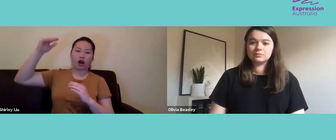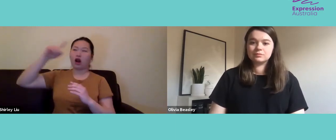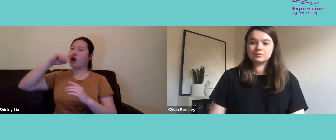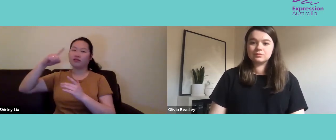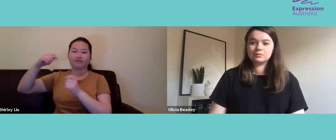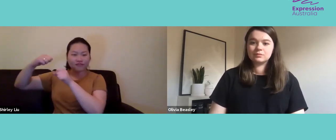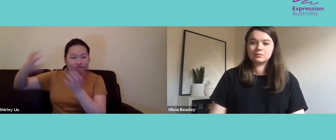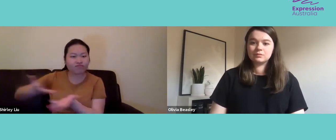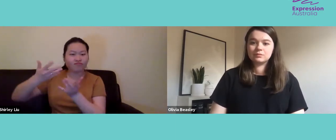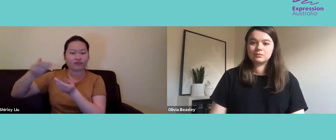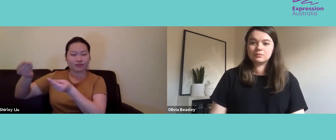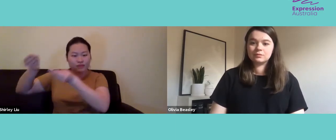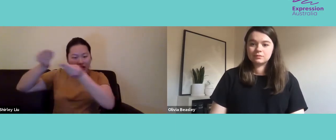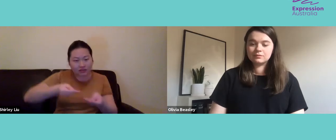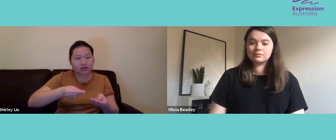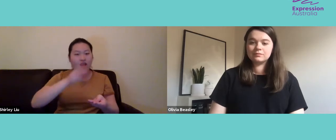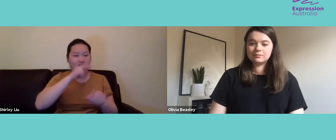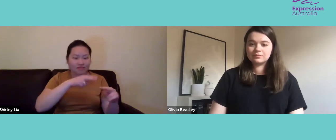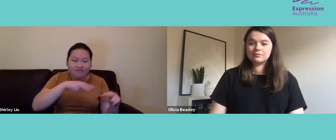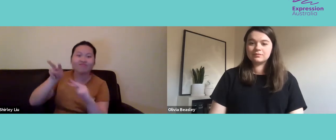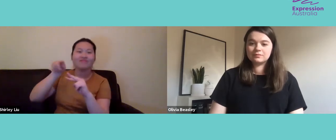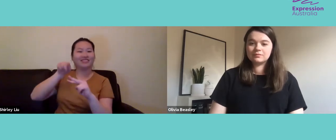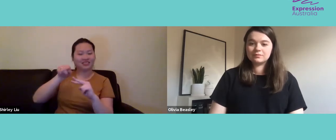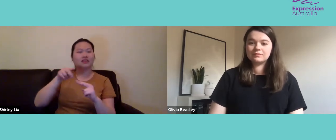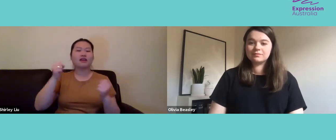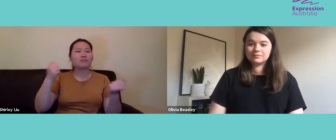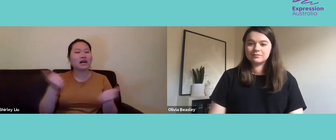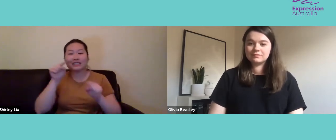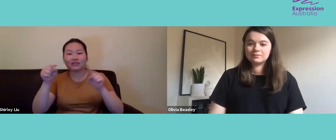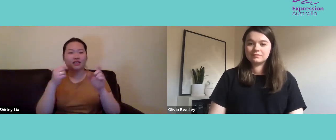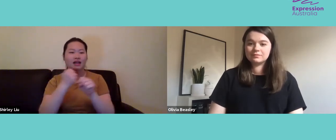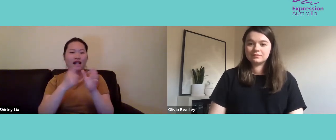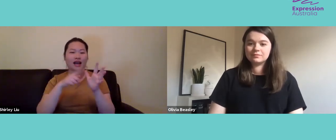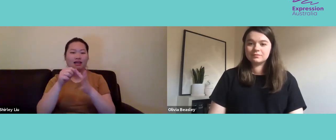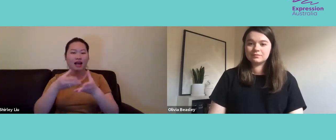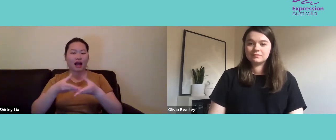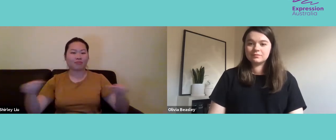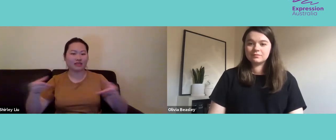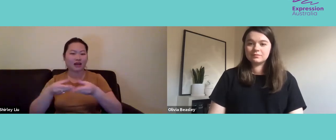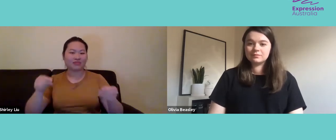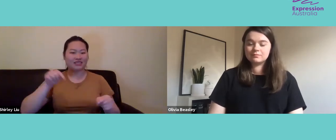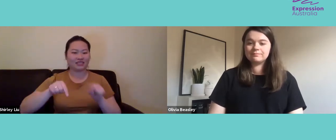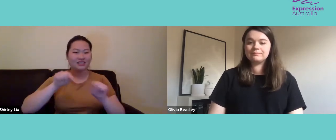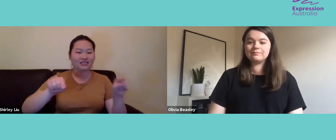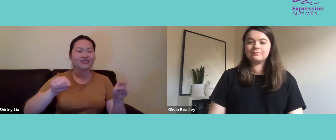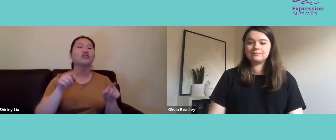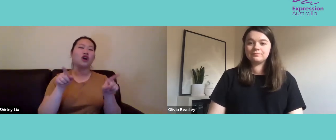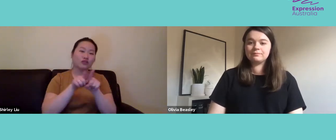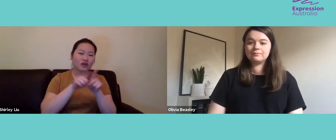between the senior members of the World Federation and the youth ordinary members, and also to create